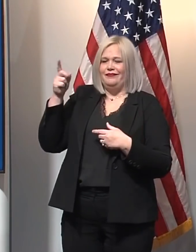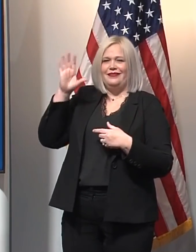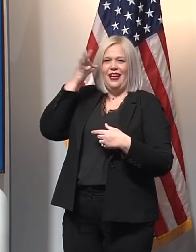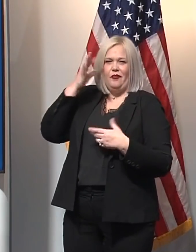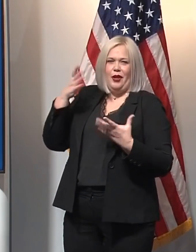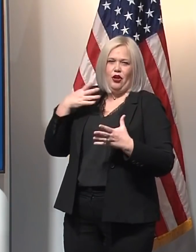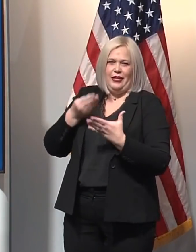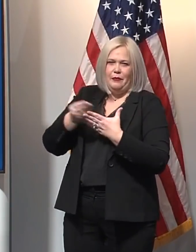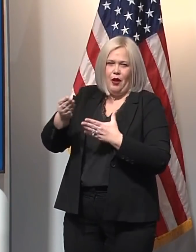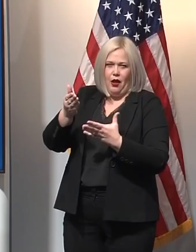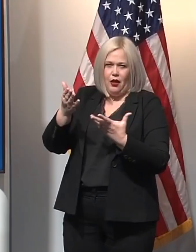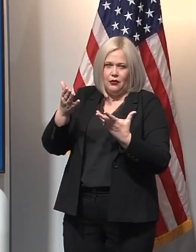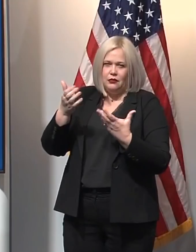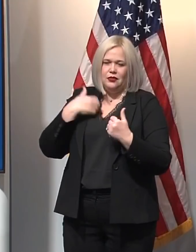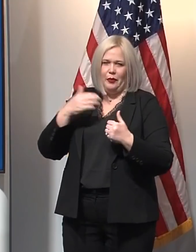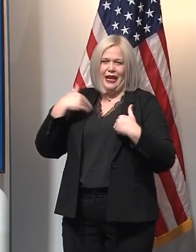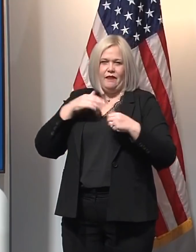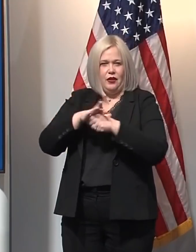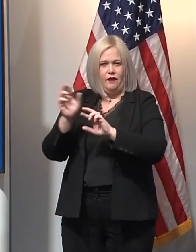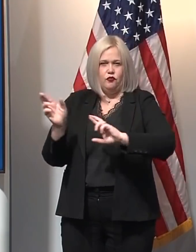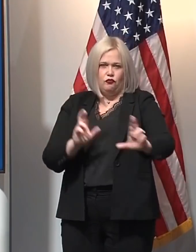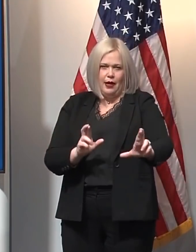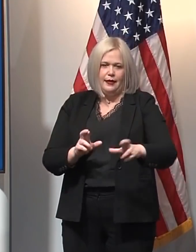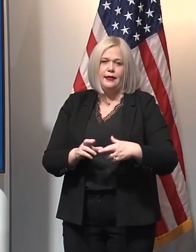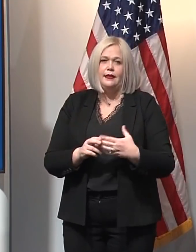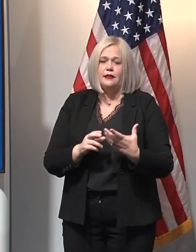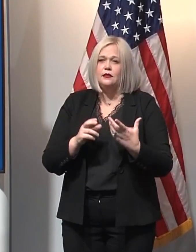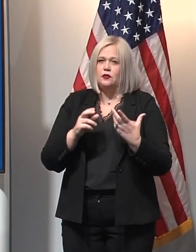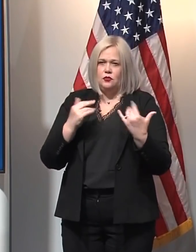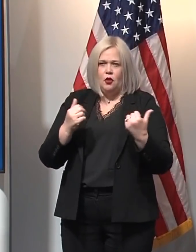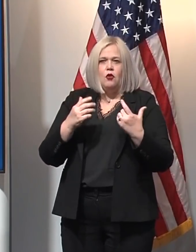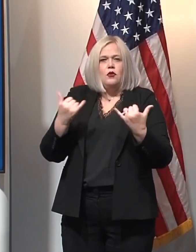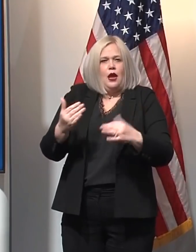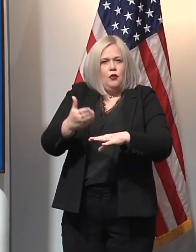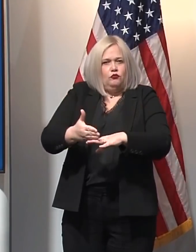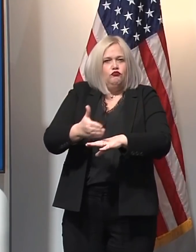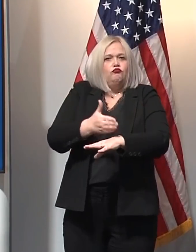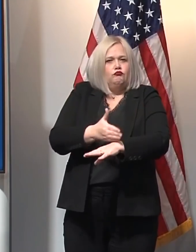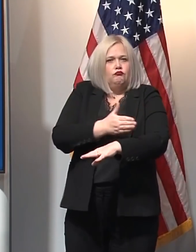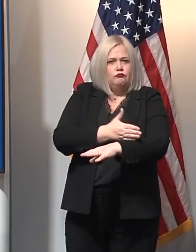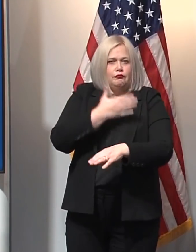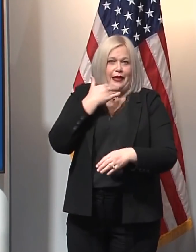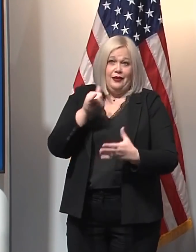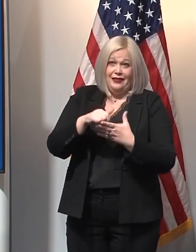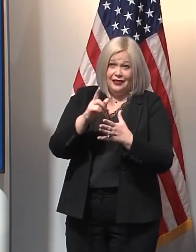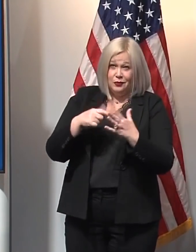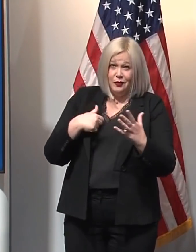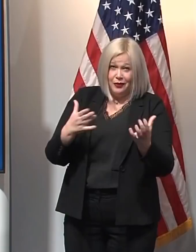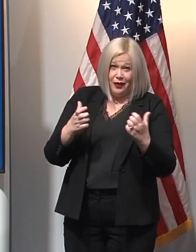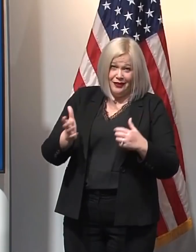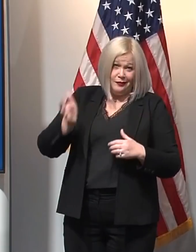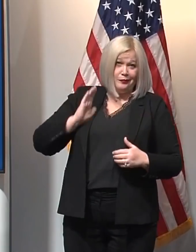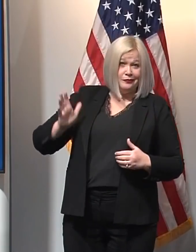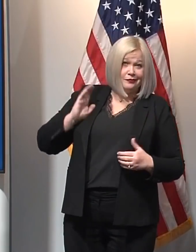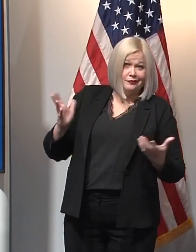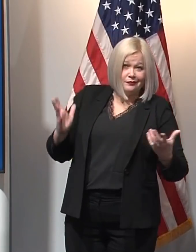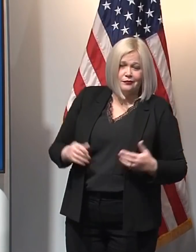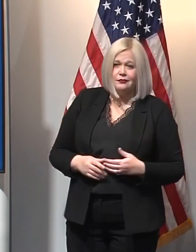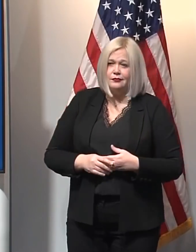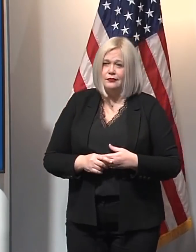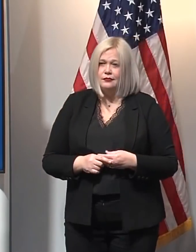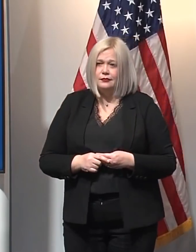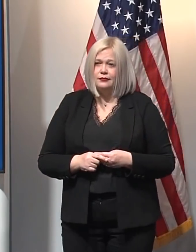of those vaccines. So it is all going in the right direction, which is where we had always wanted it to see to see it headed.